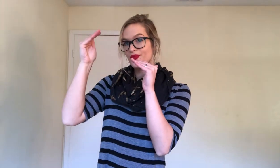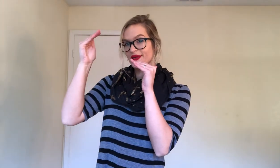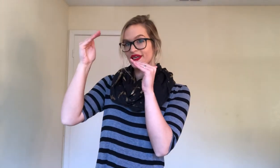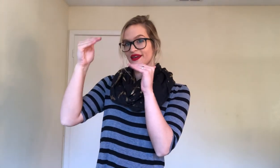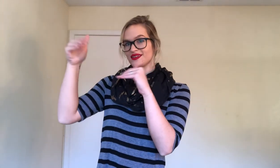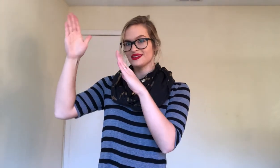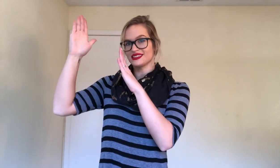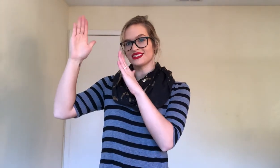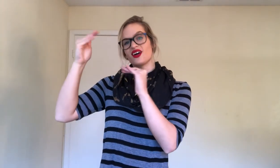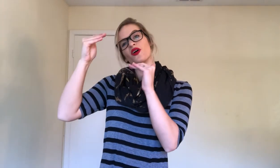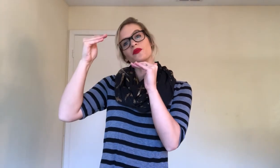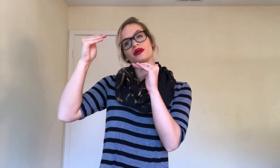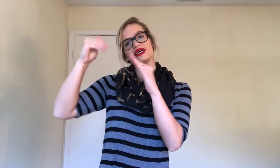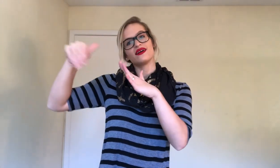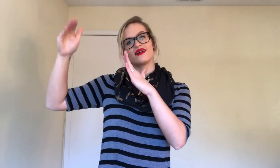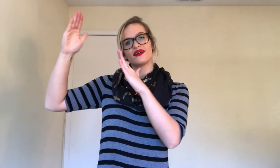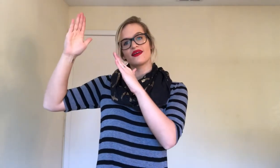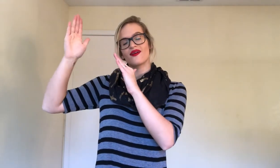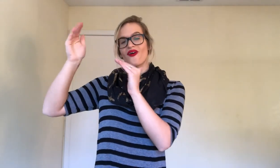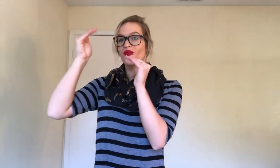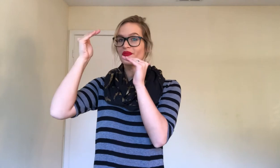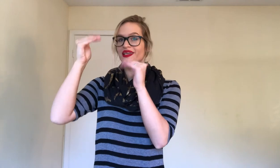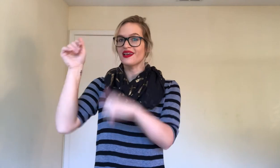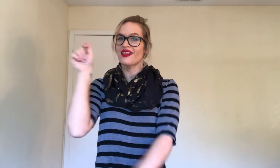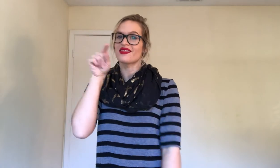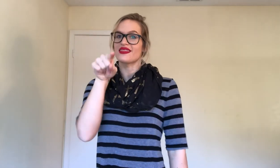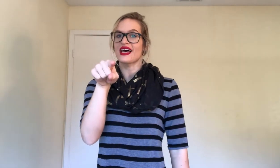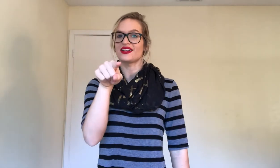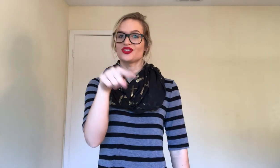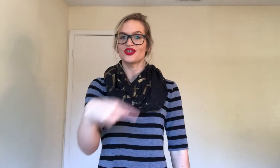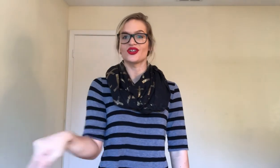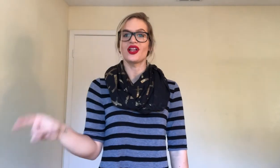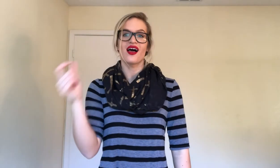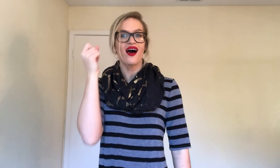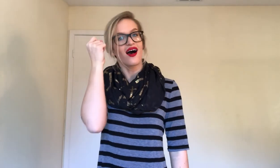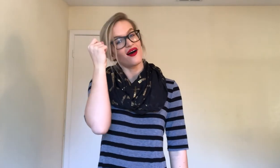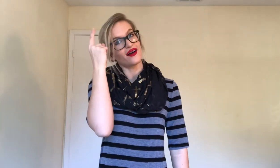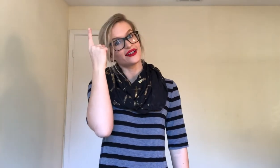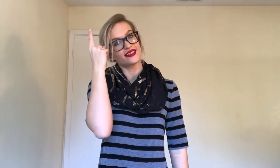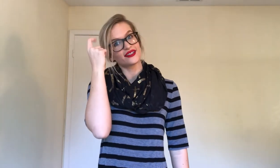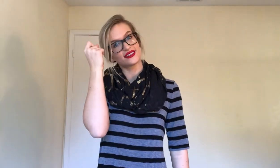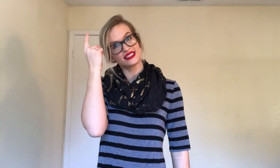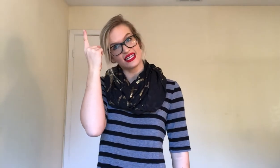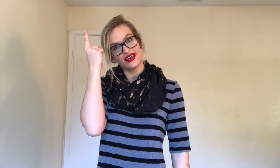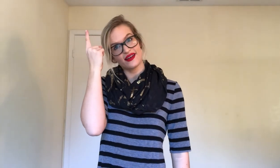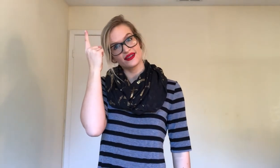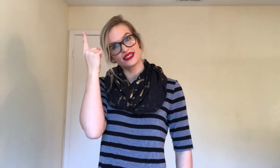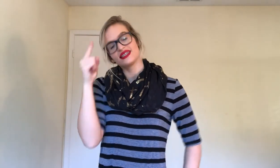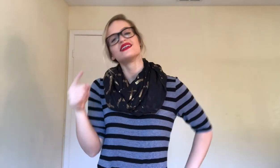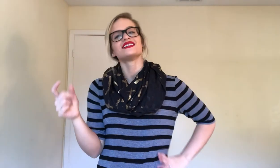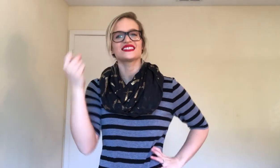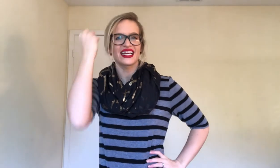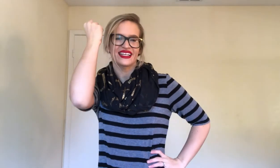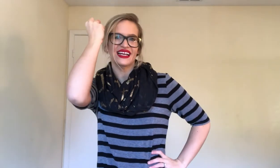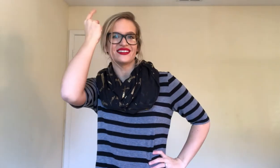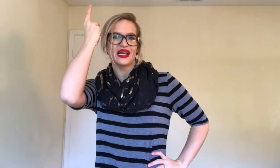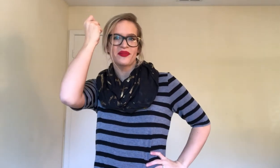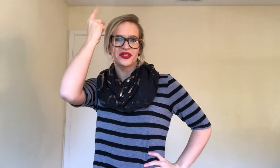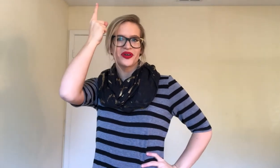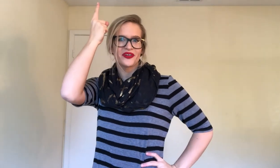Hoping. This is hope. Hoping. That you'll. Understand. It's kind of like a light bulb going